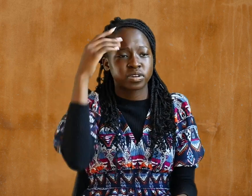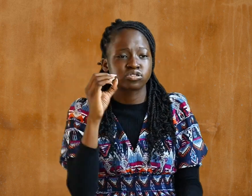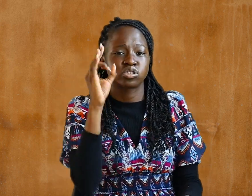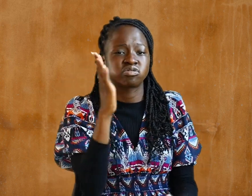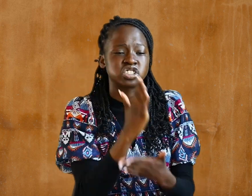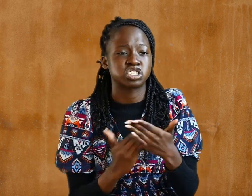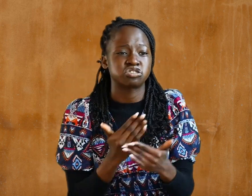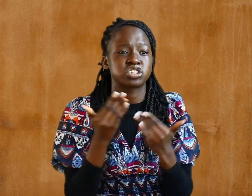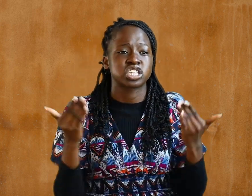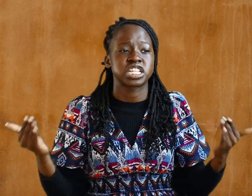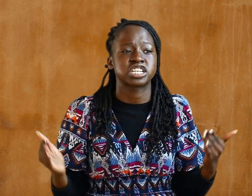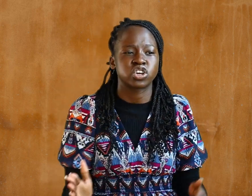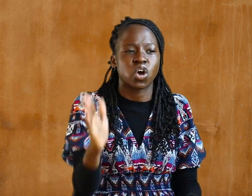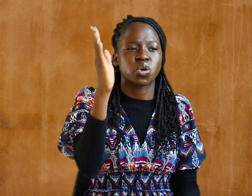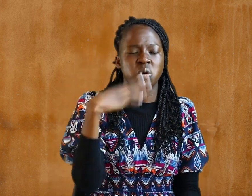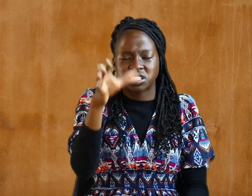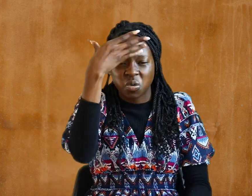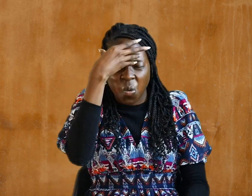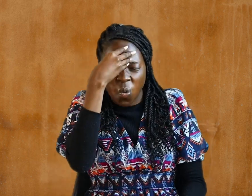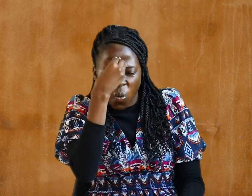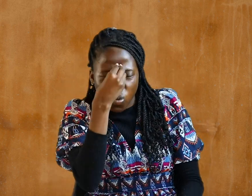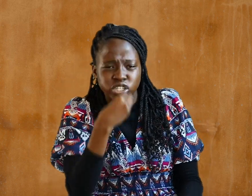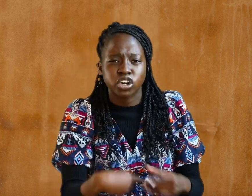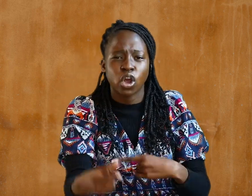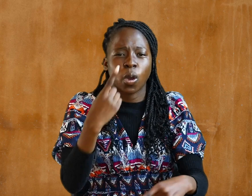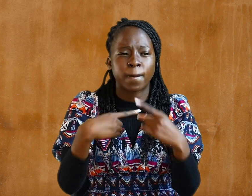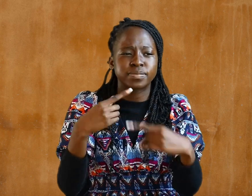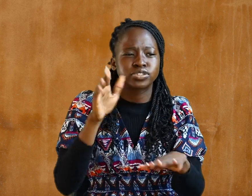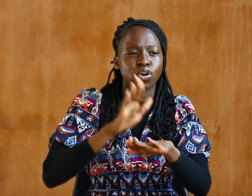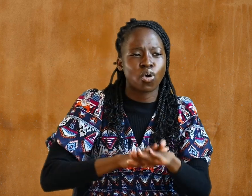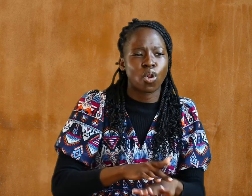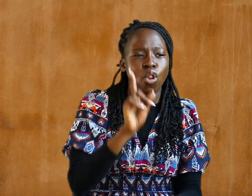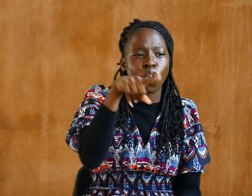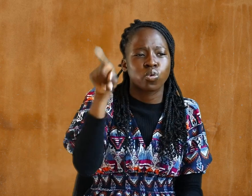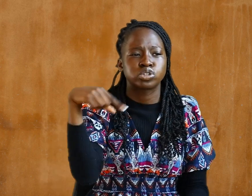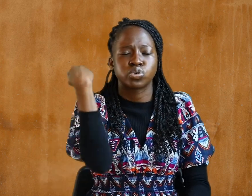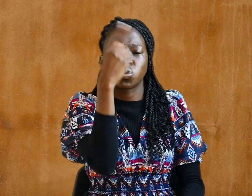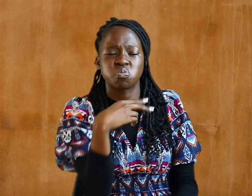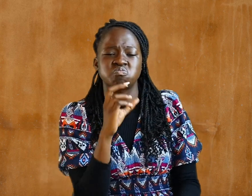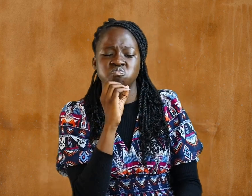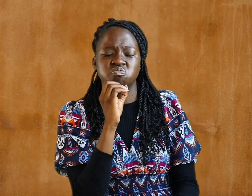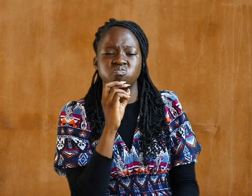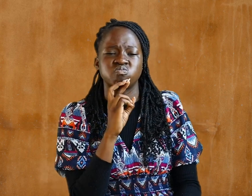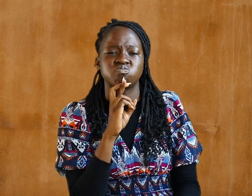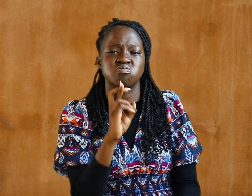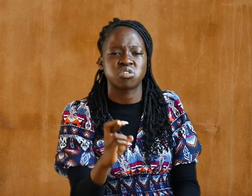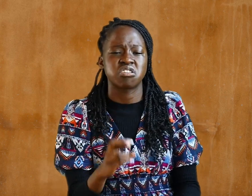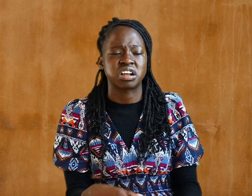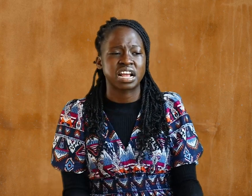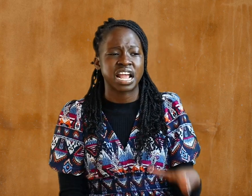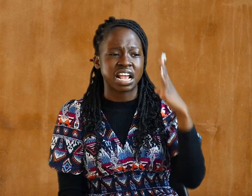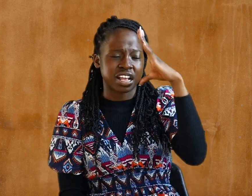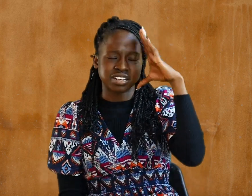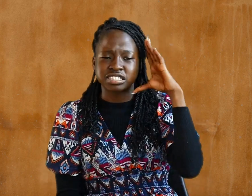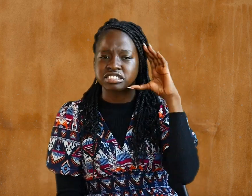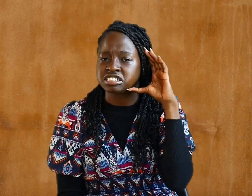disobedient. Therefore, do not be partners with them. For you were once